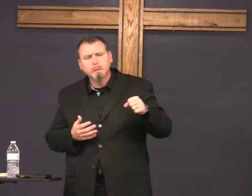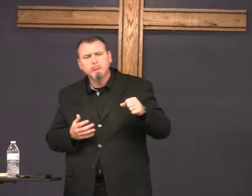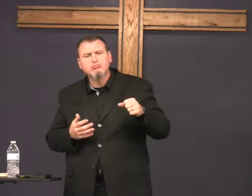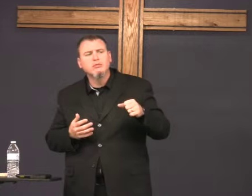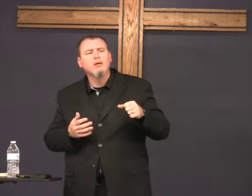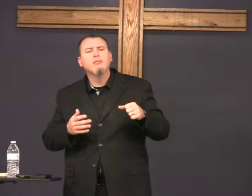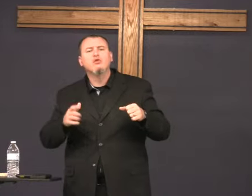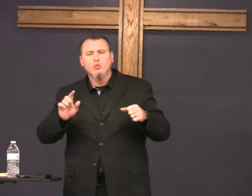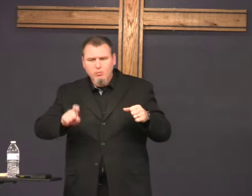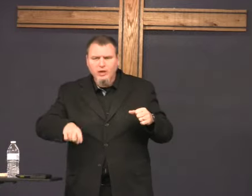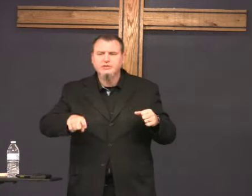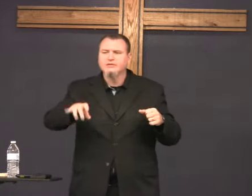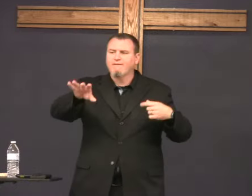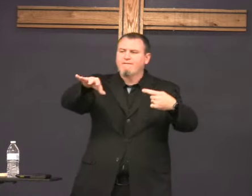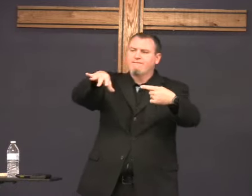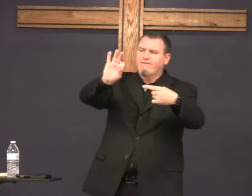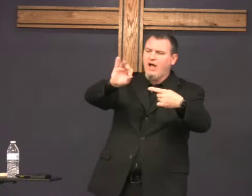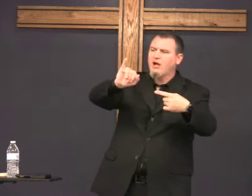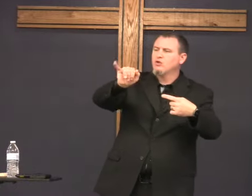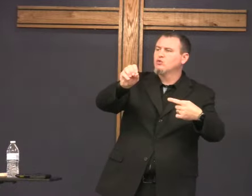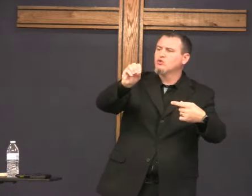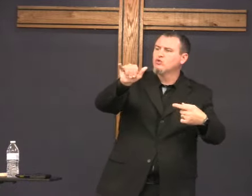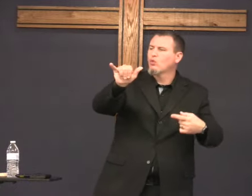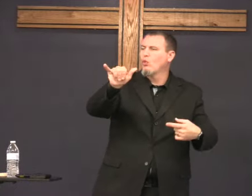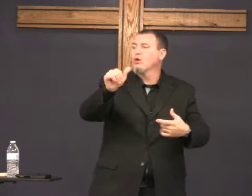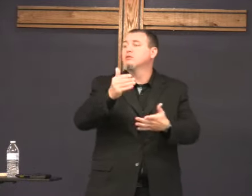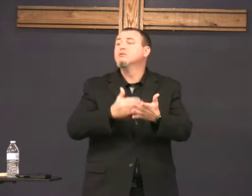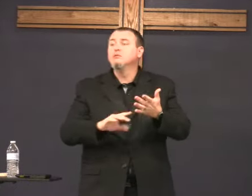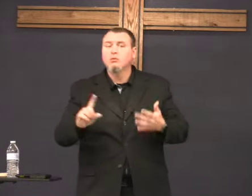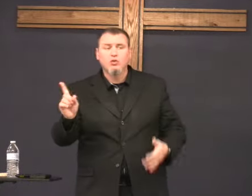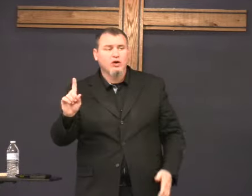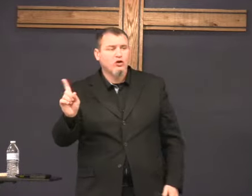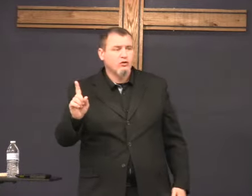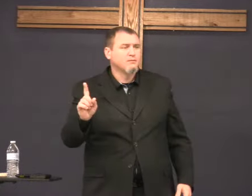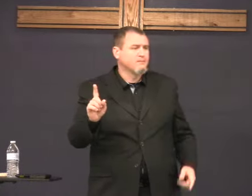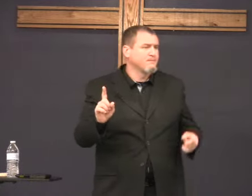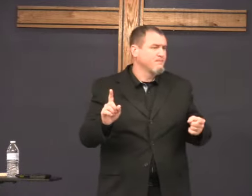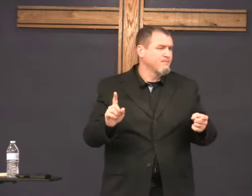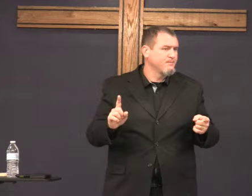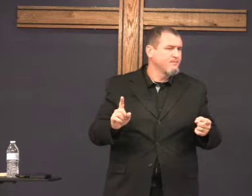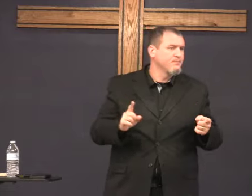you get sadness but you have to find joy somewhere